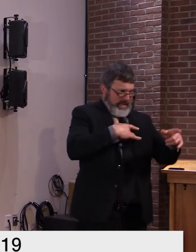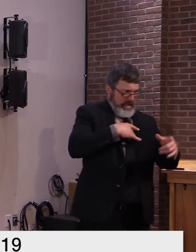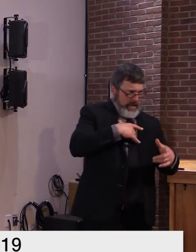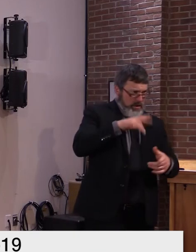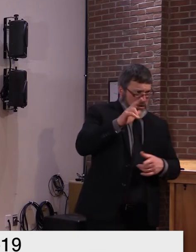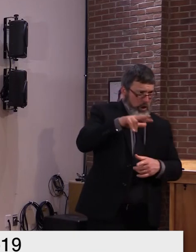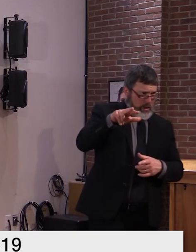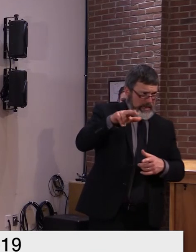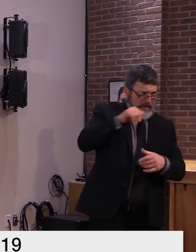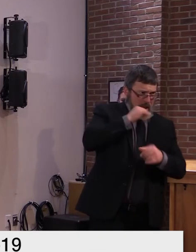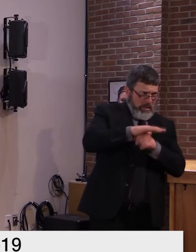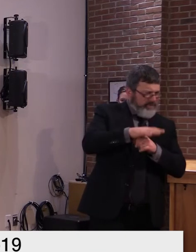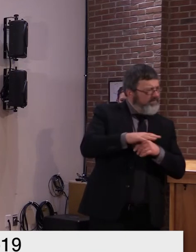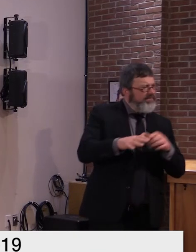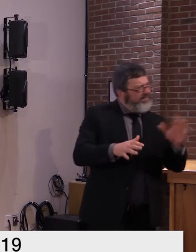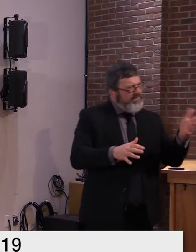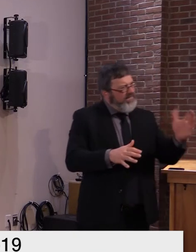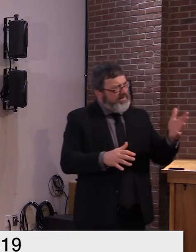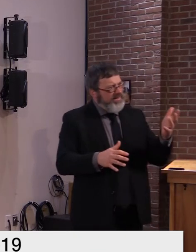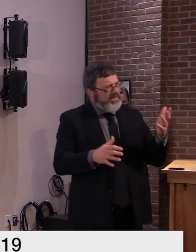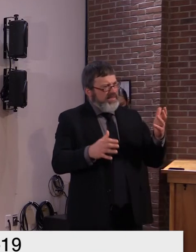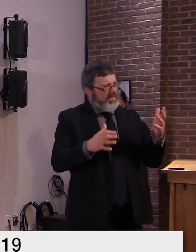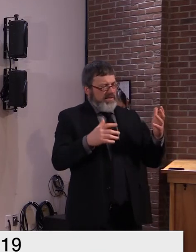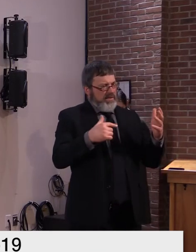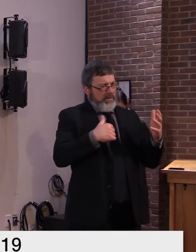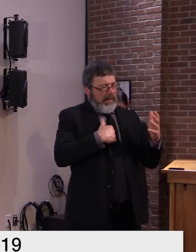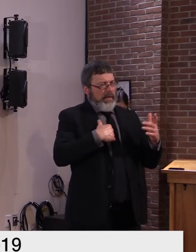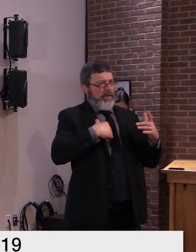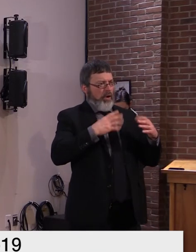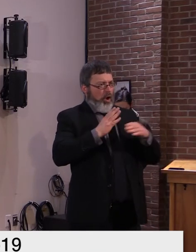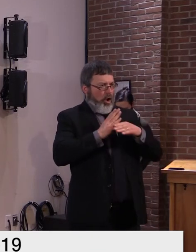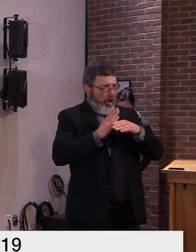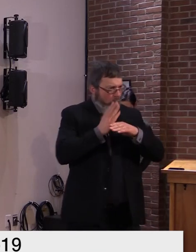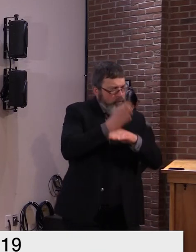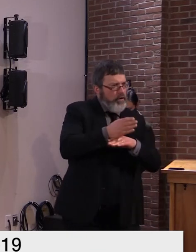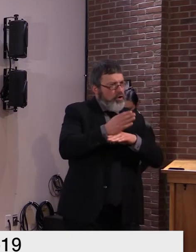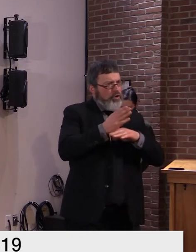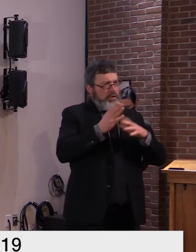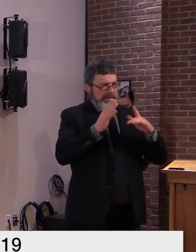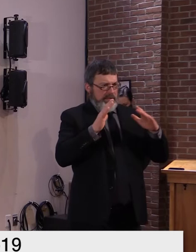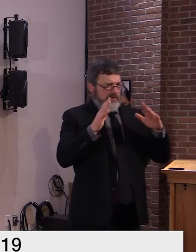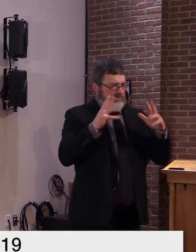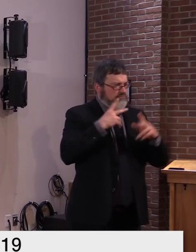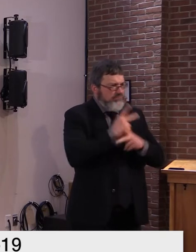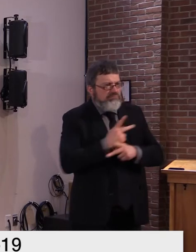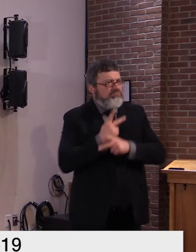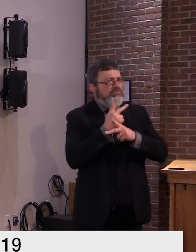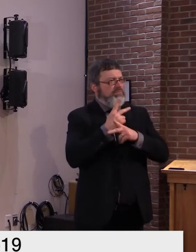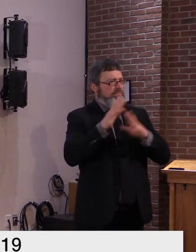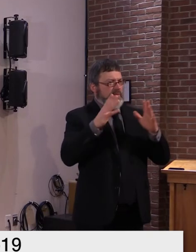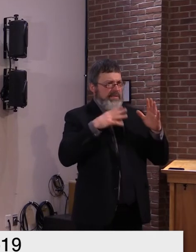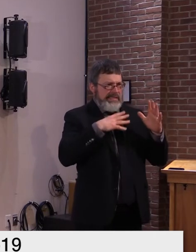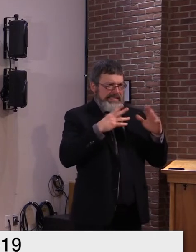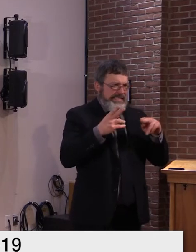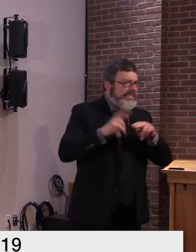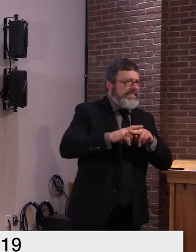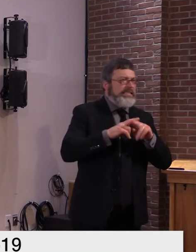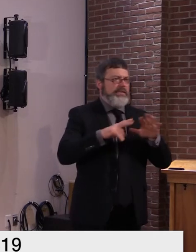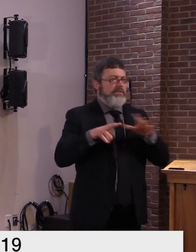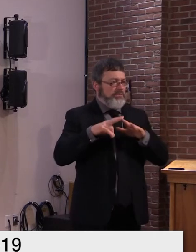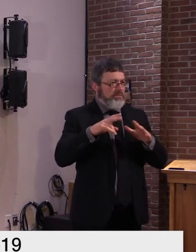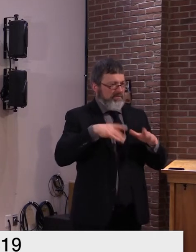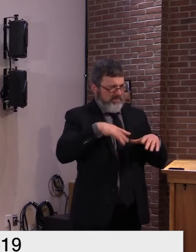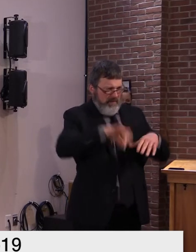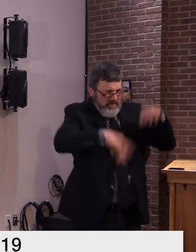and leave it at that. It's been a successful strategy and we're not only